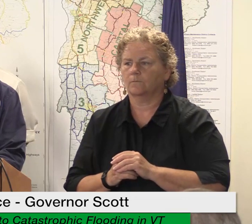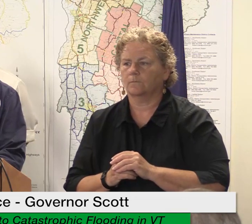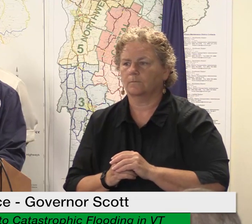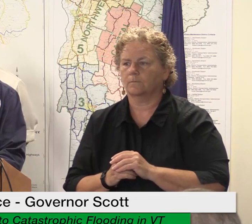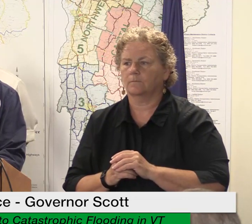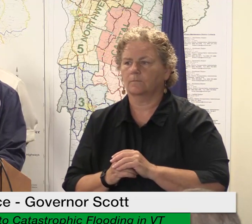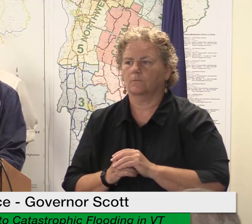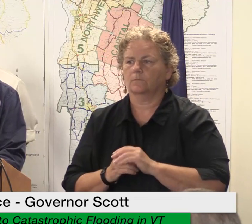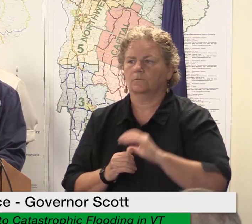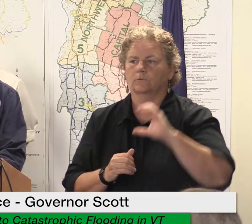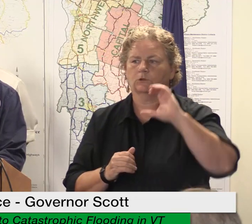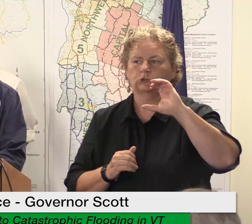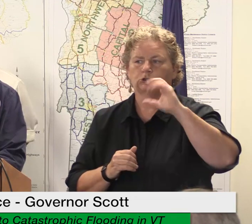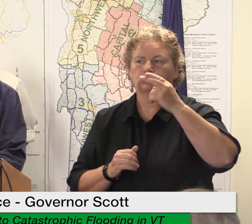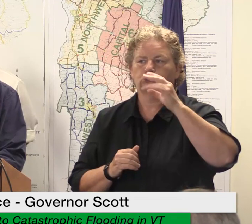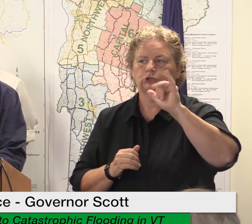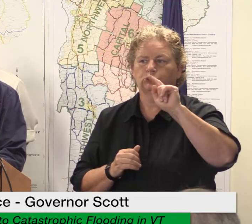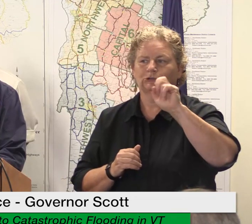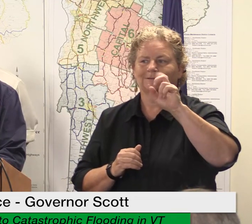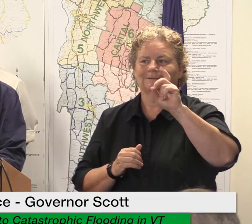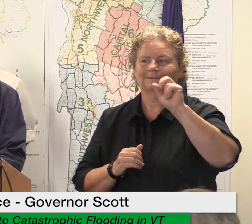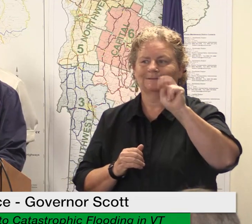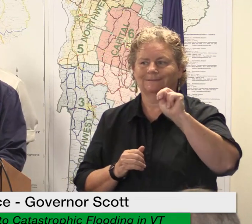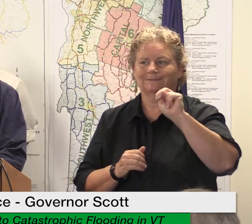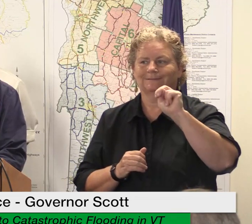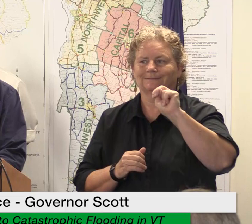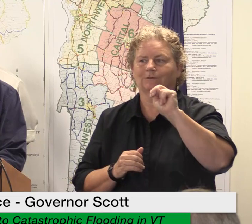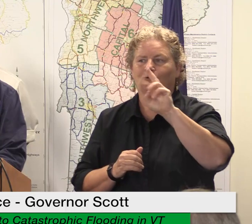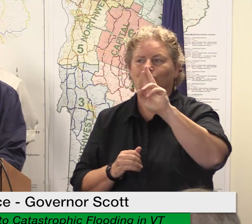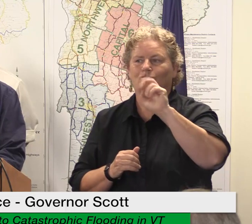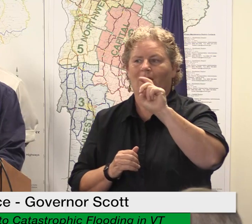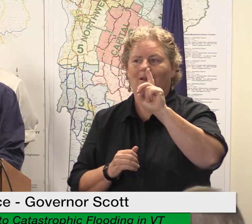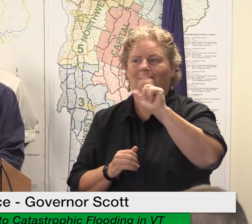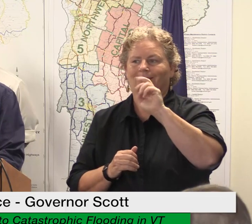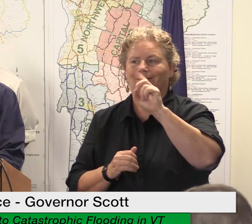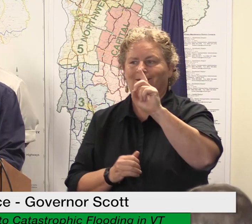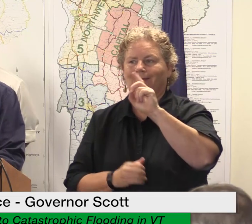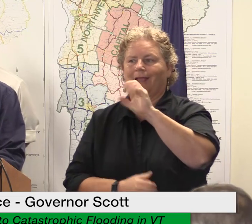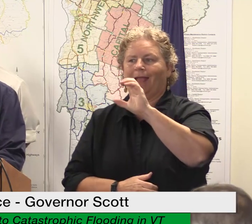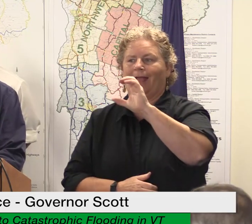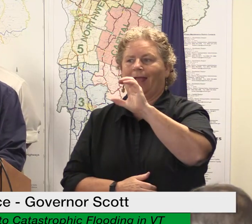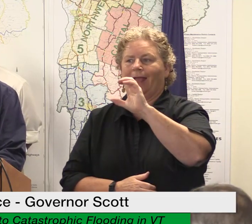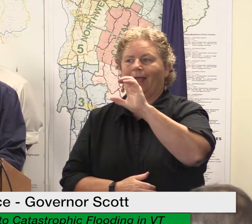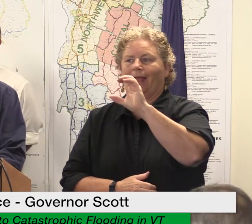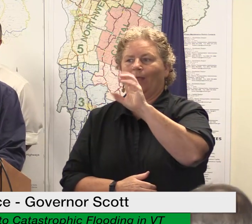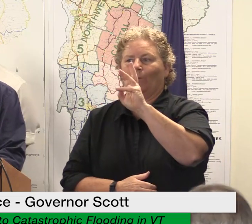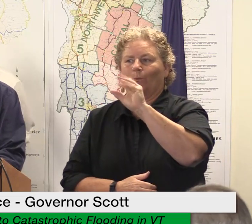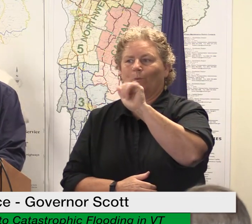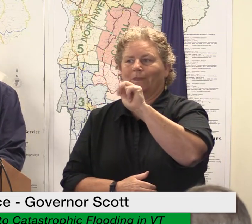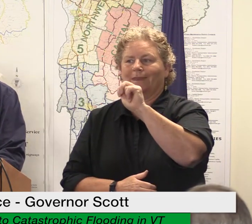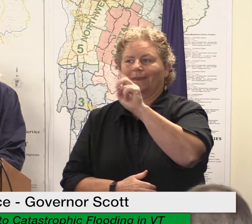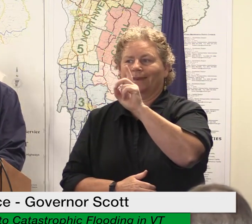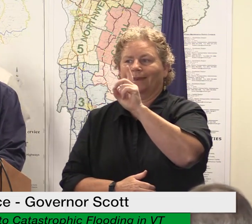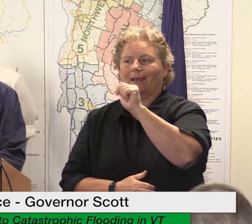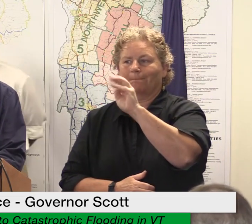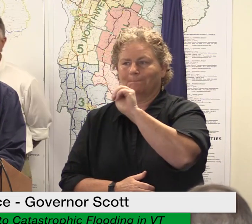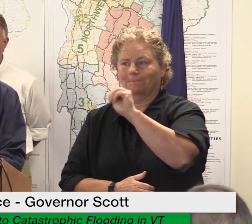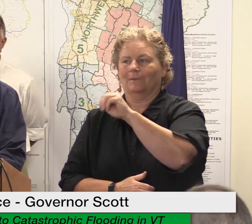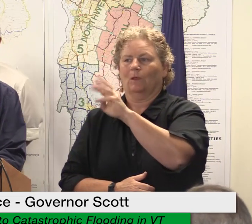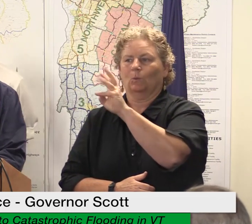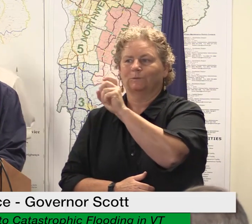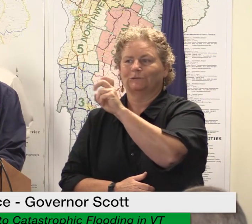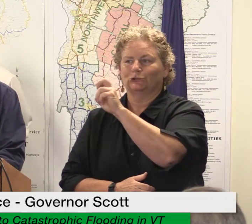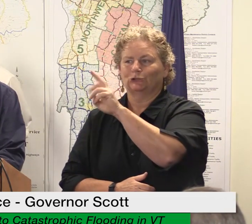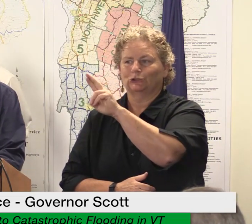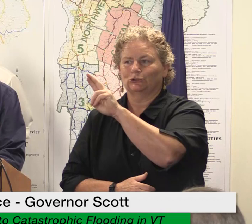washington windham and windsor counties as the governor said we got good news today that the president approved two additional counties